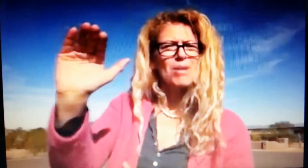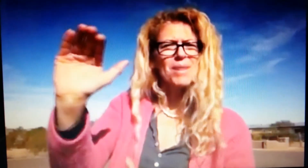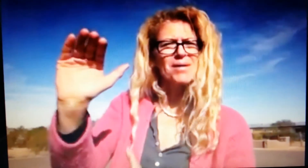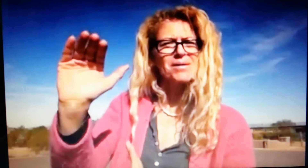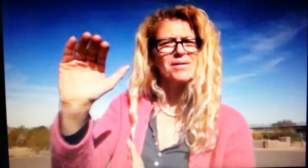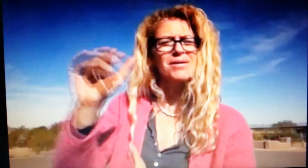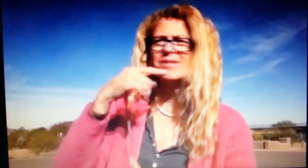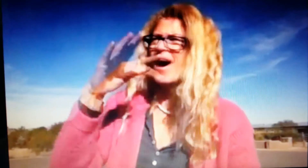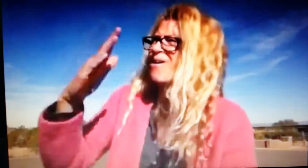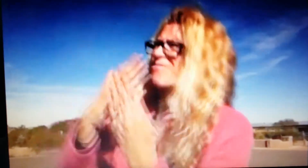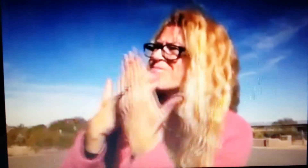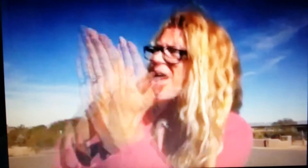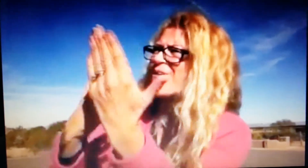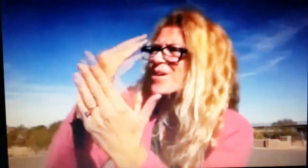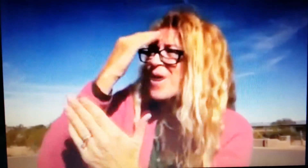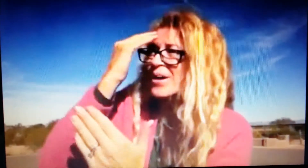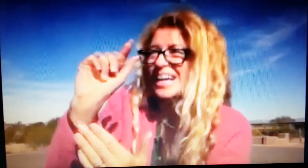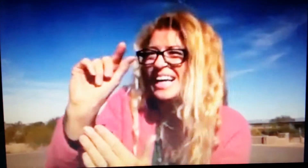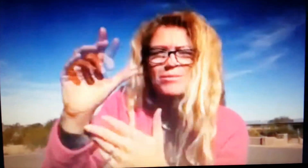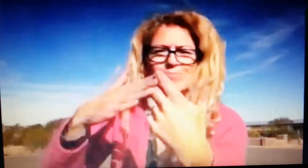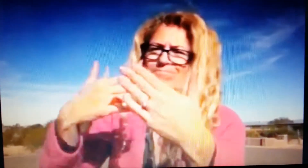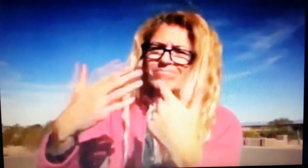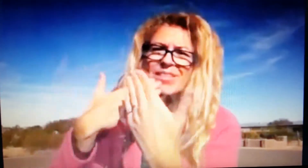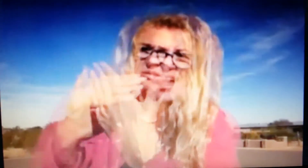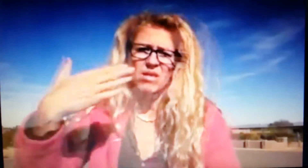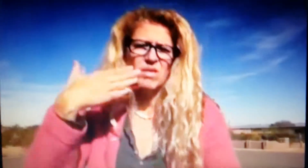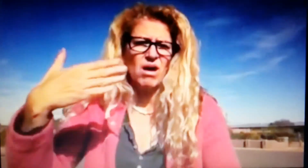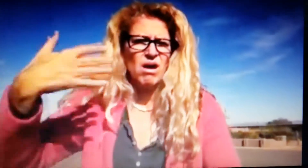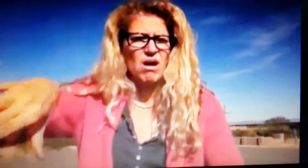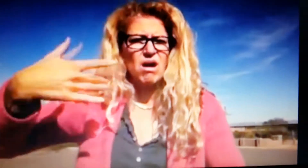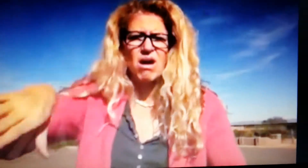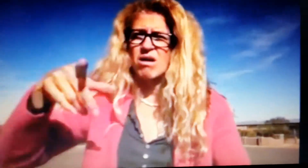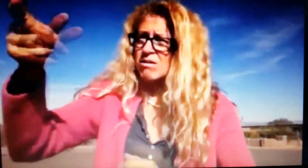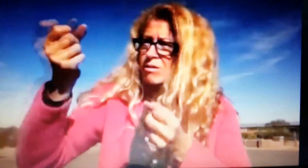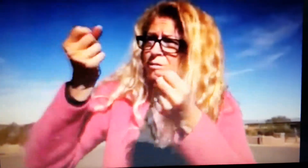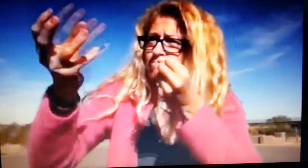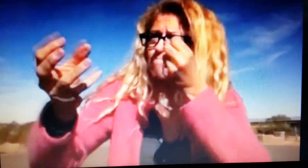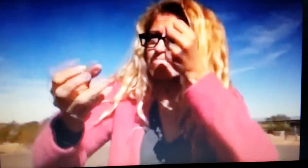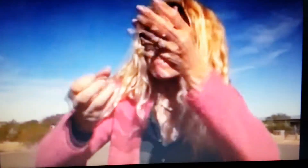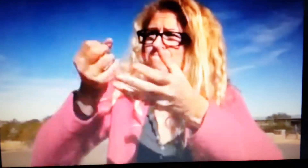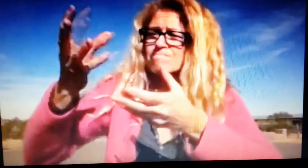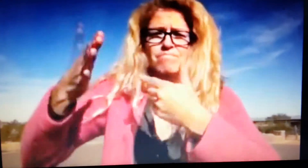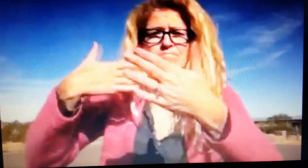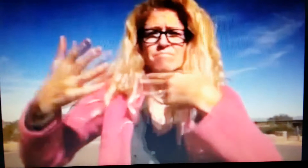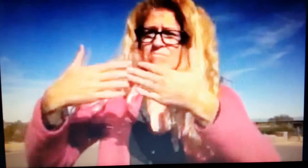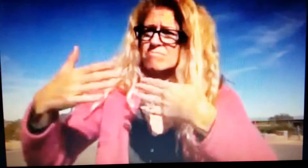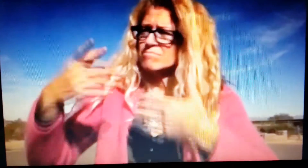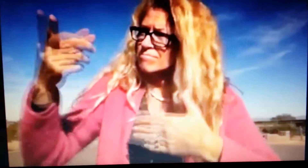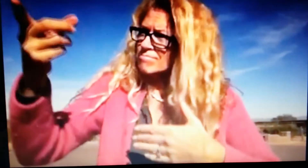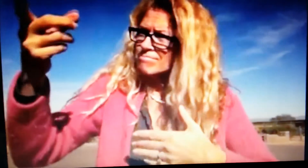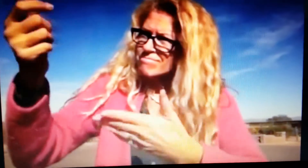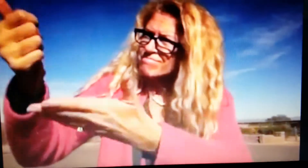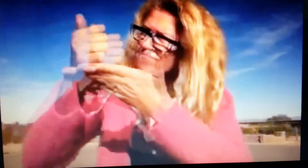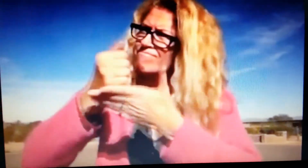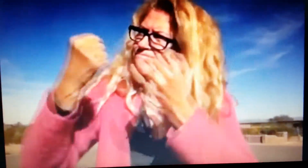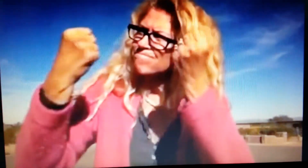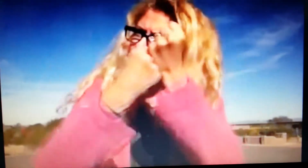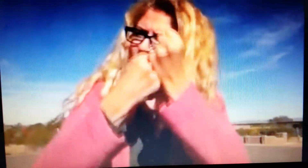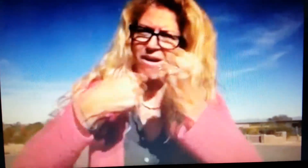however you sign slow